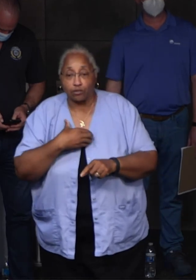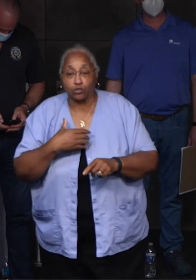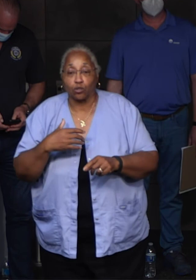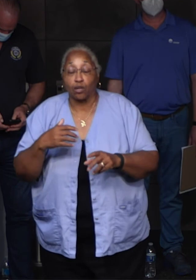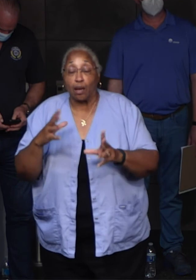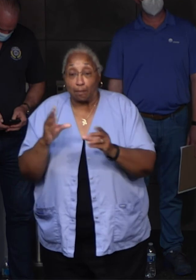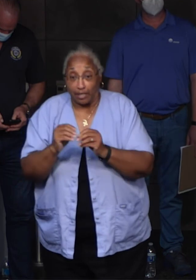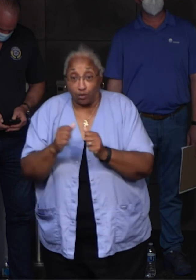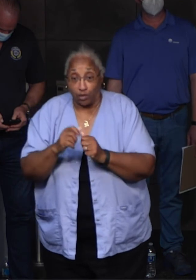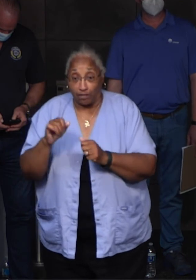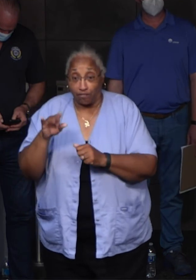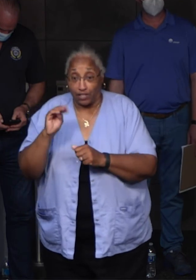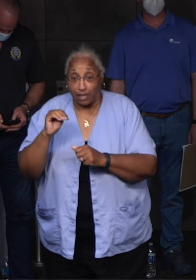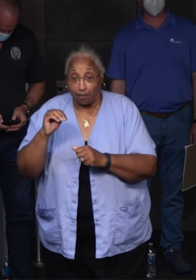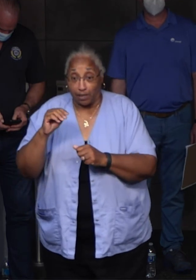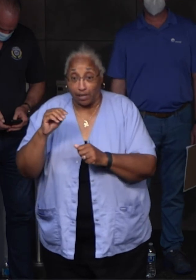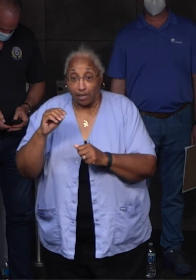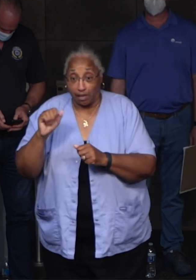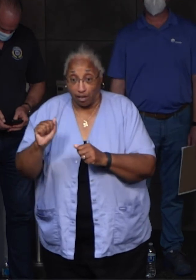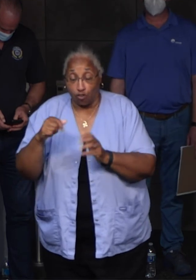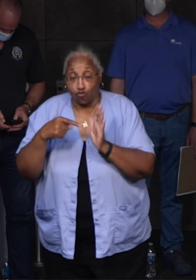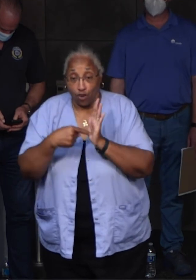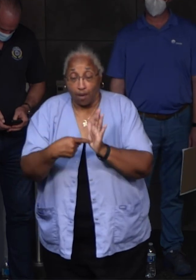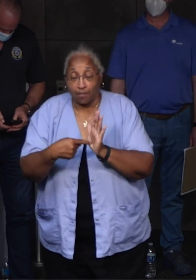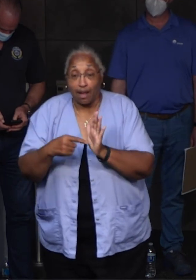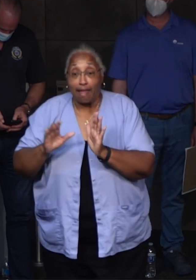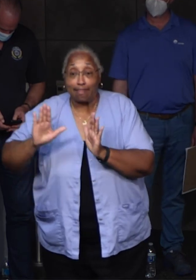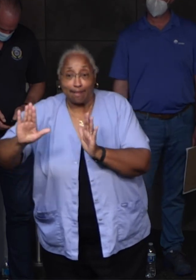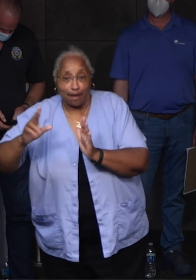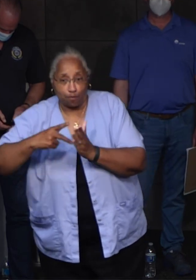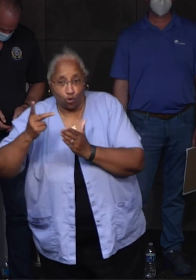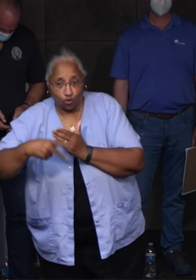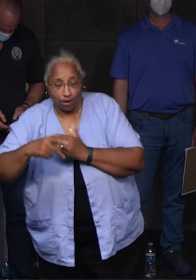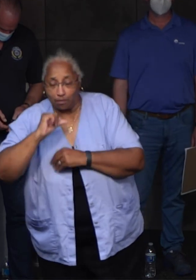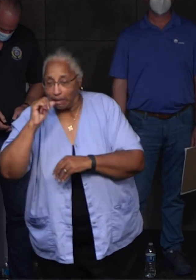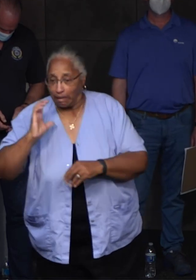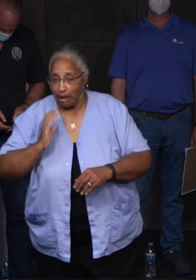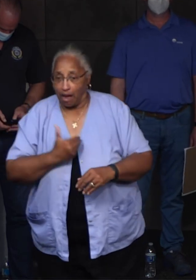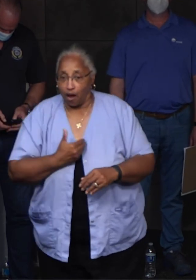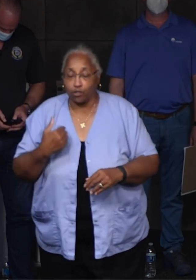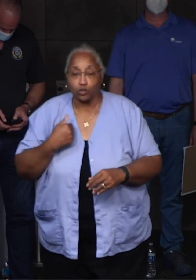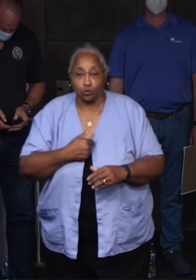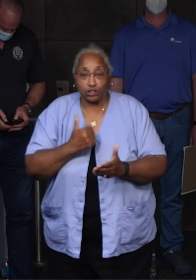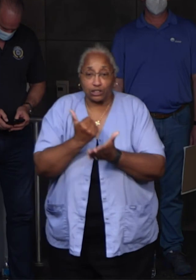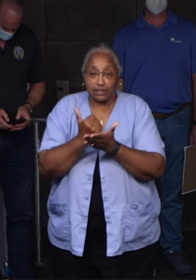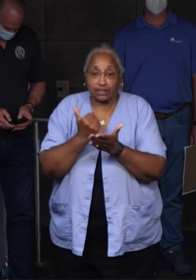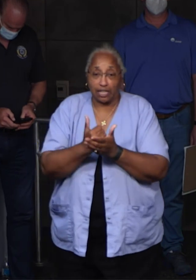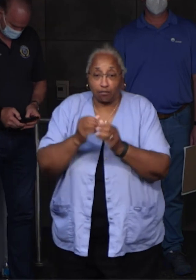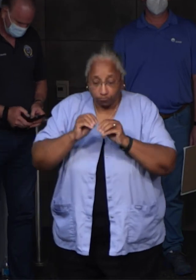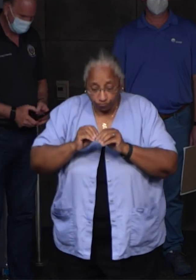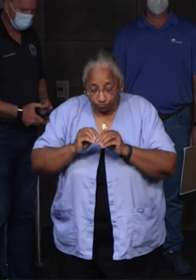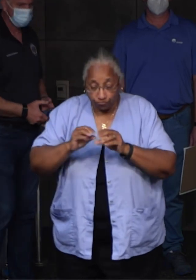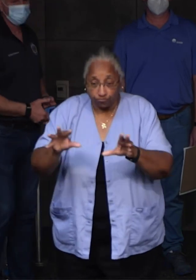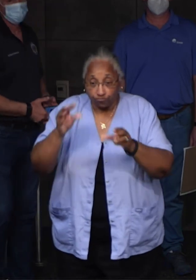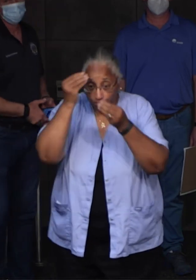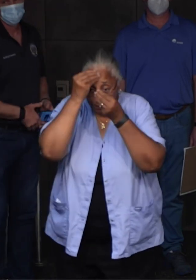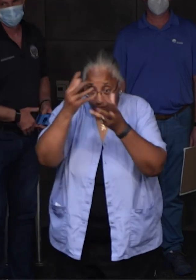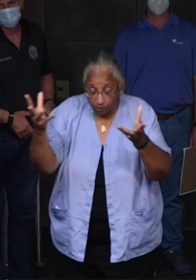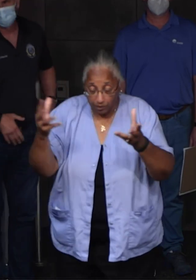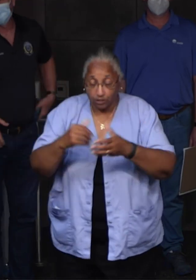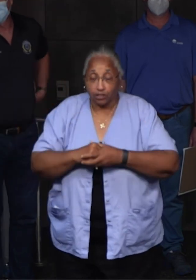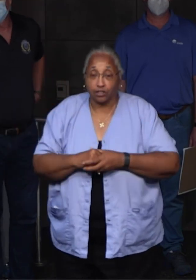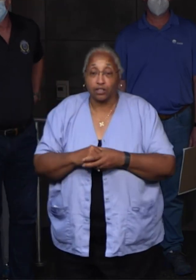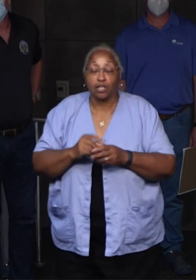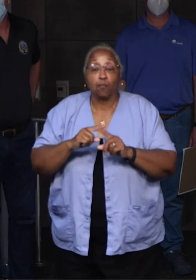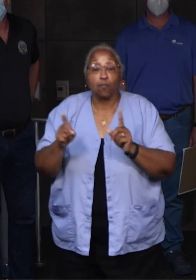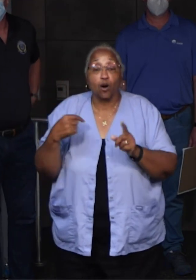representative because this is their program, not ours. We're just the conduit to get the information out. But we're going to be addressing a number of the concerns that